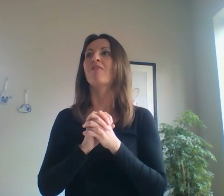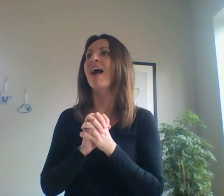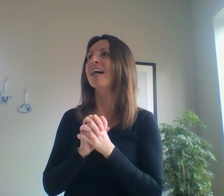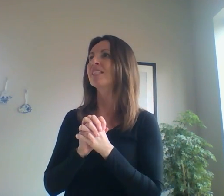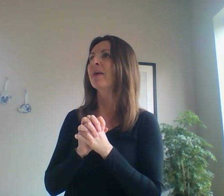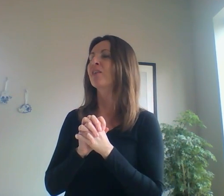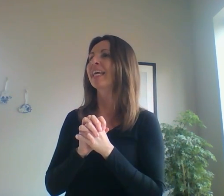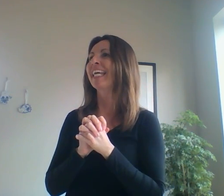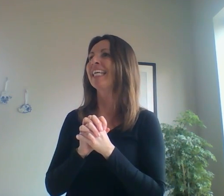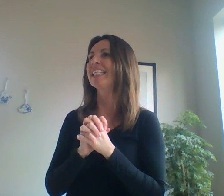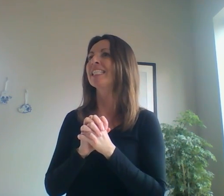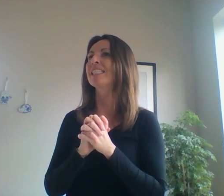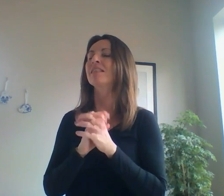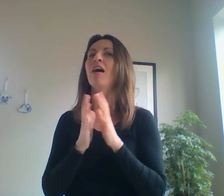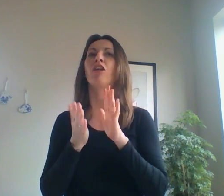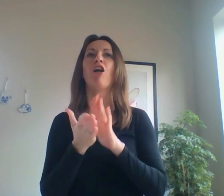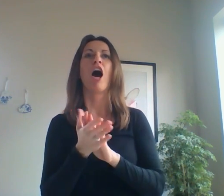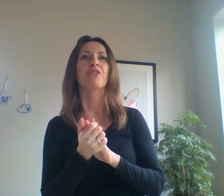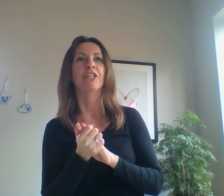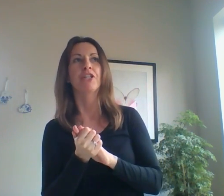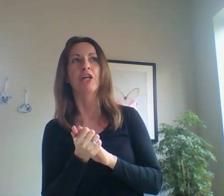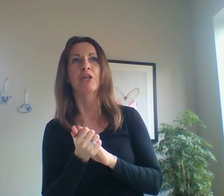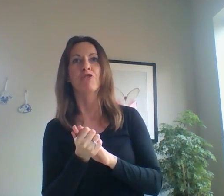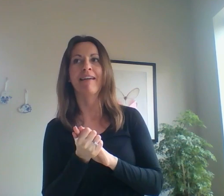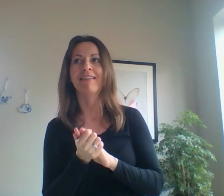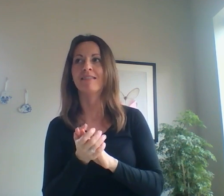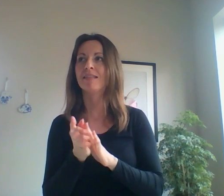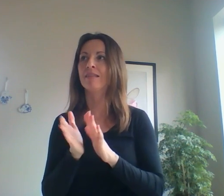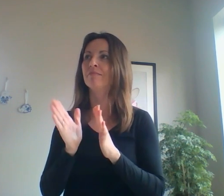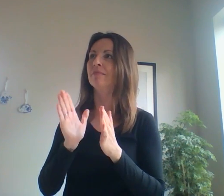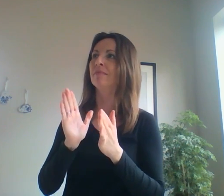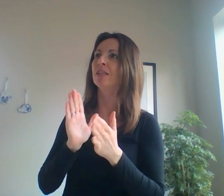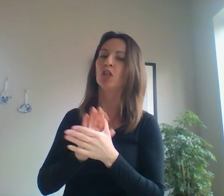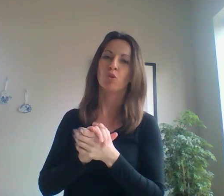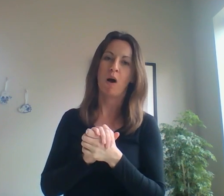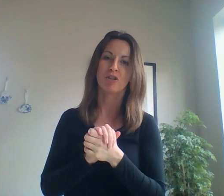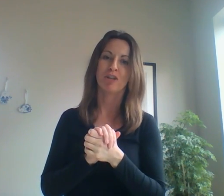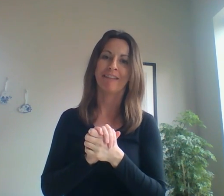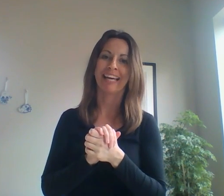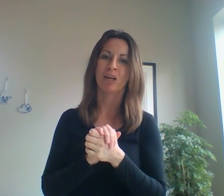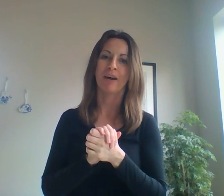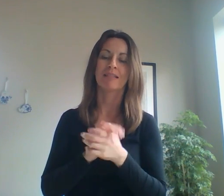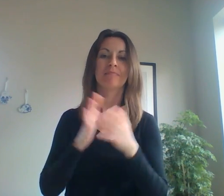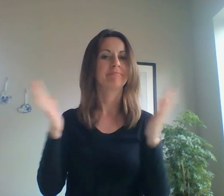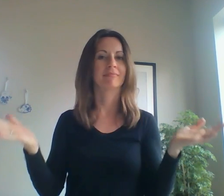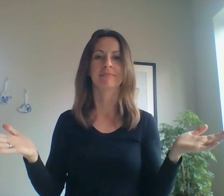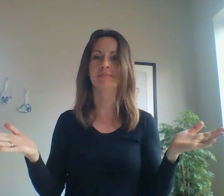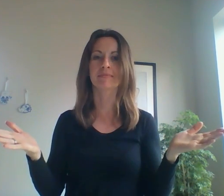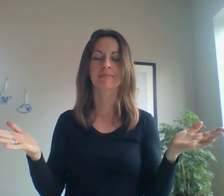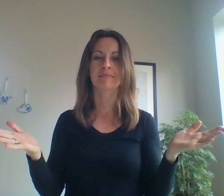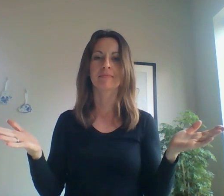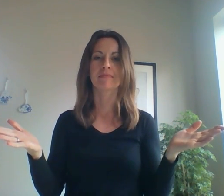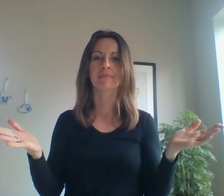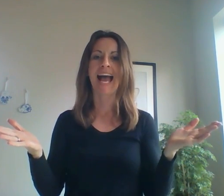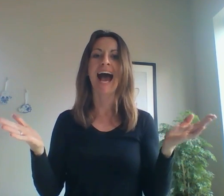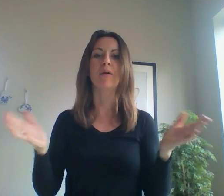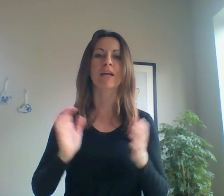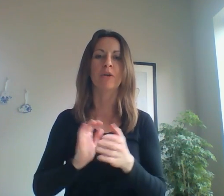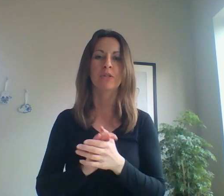raspberries, laundry detergent, dishwashing liquid. How am I going to